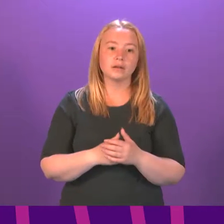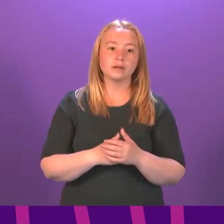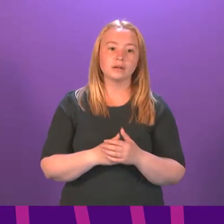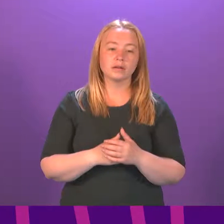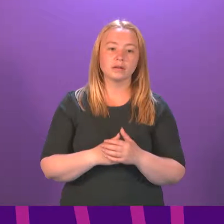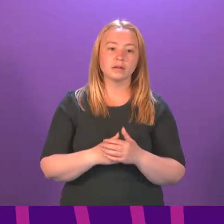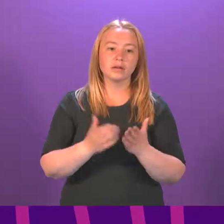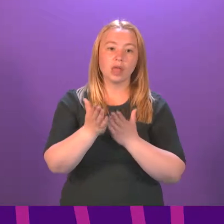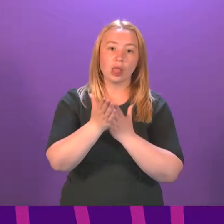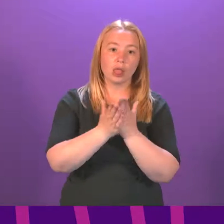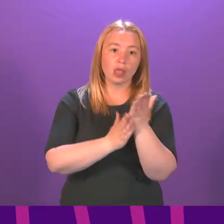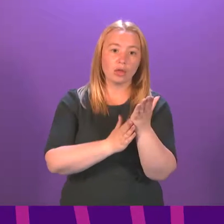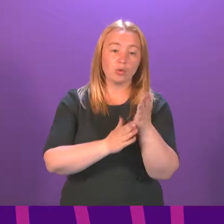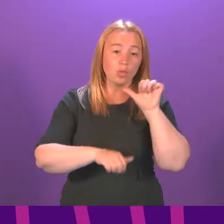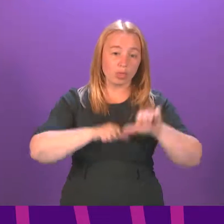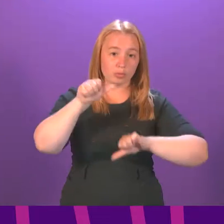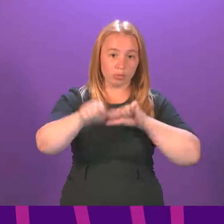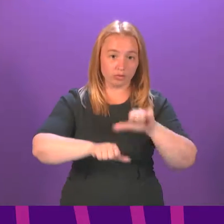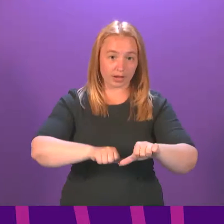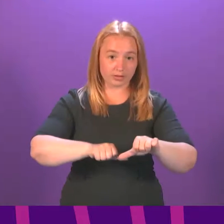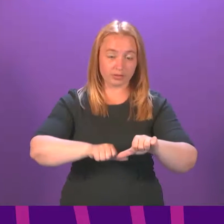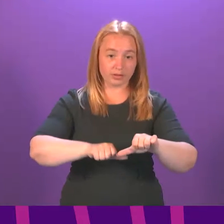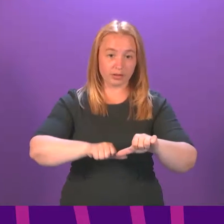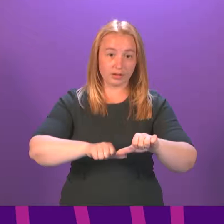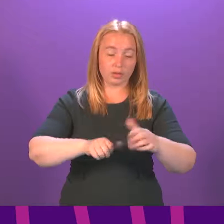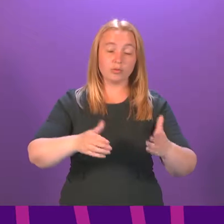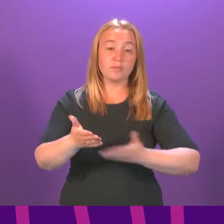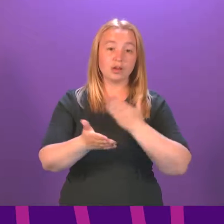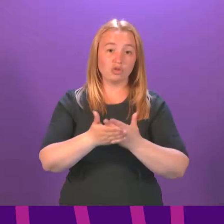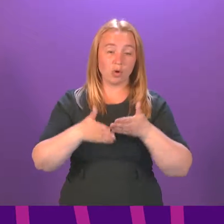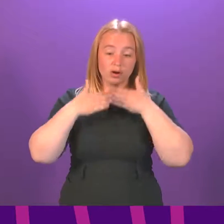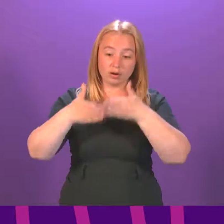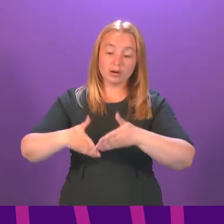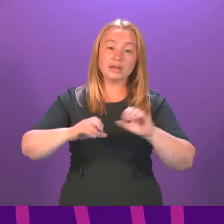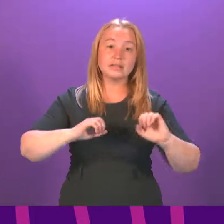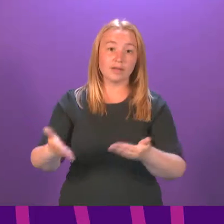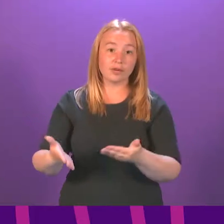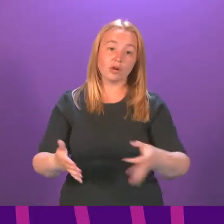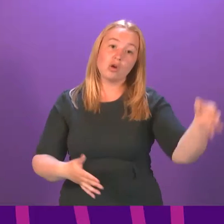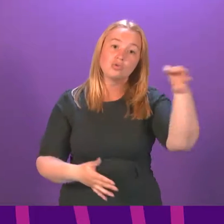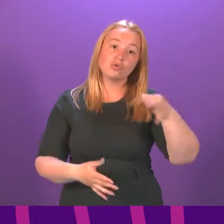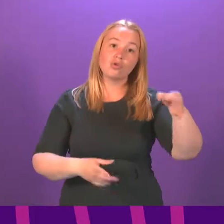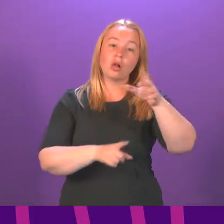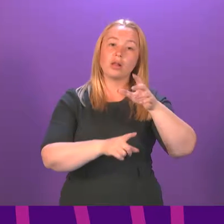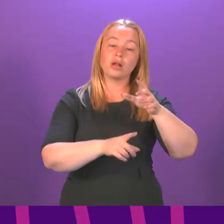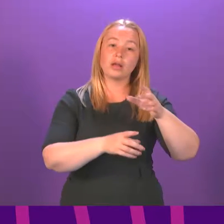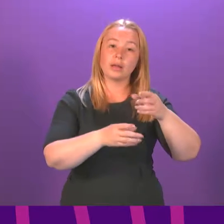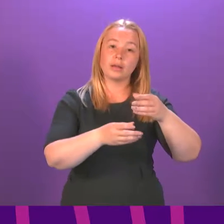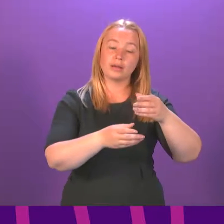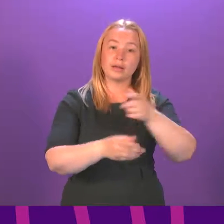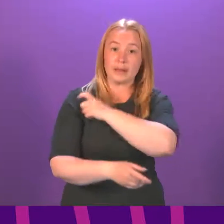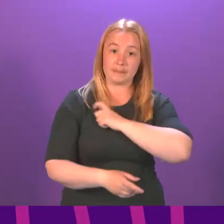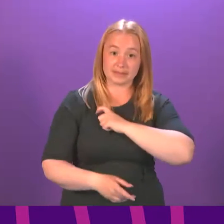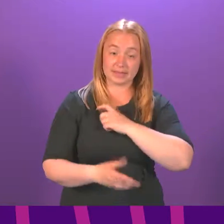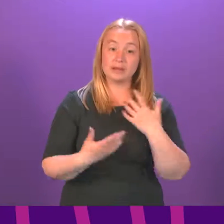has been to ensure that these vessels are delivered. The Rural Economy Committee has completed a very